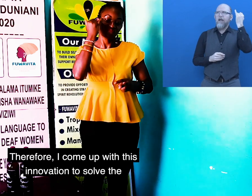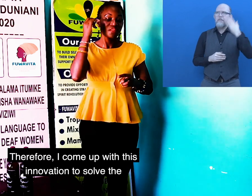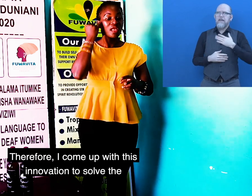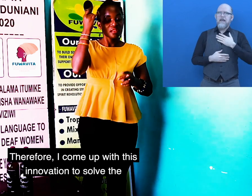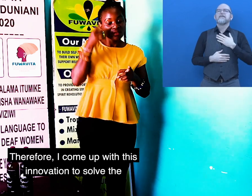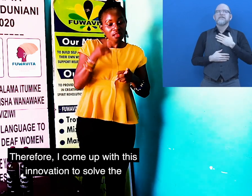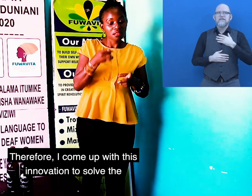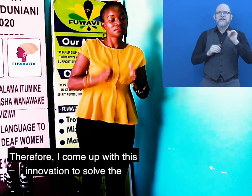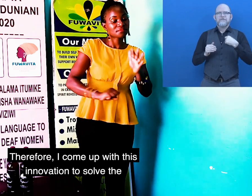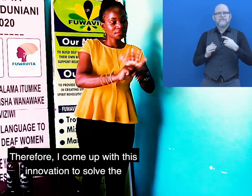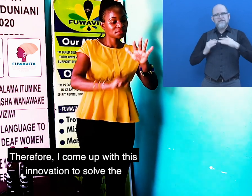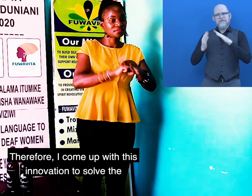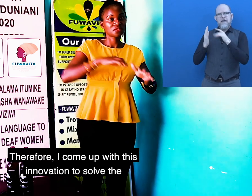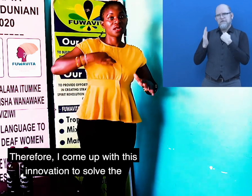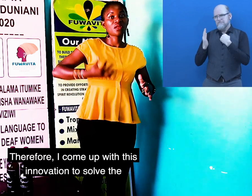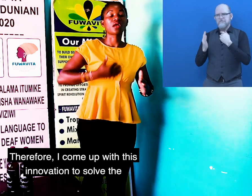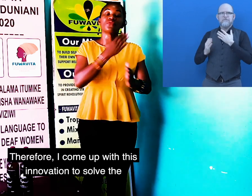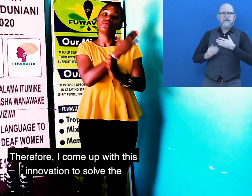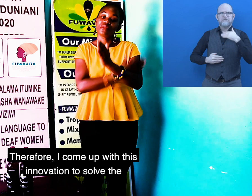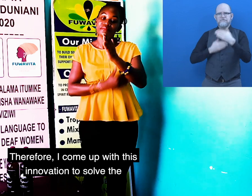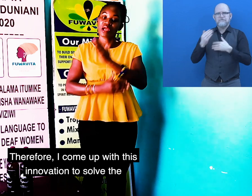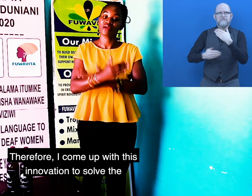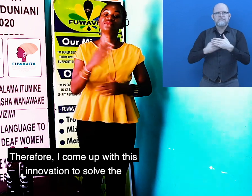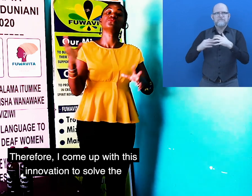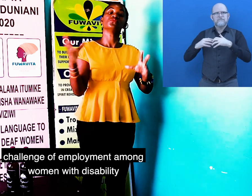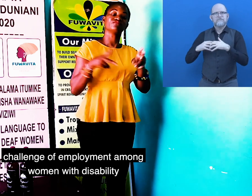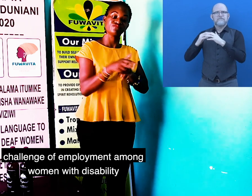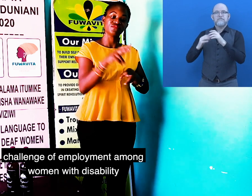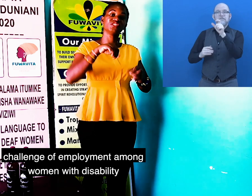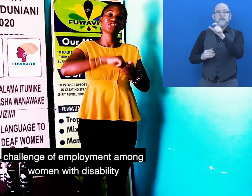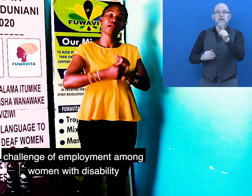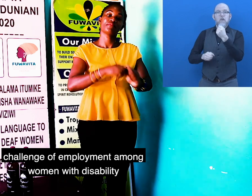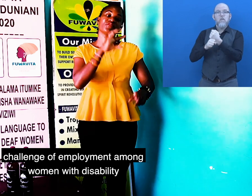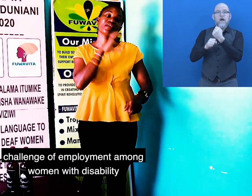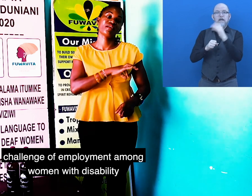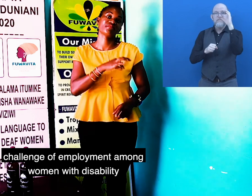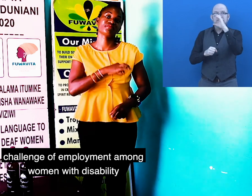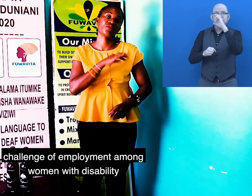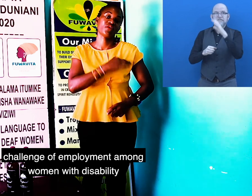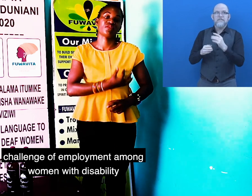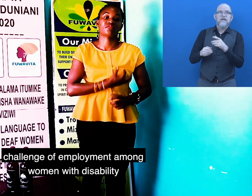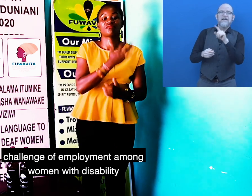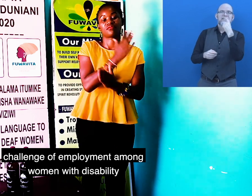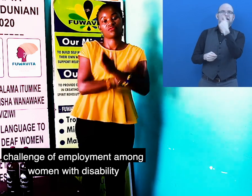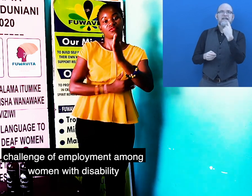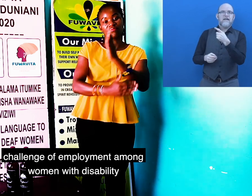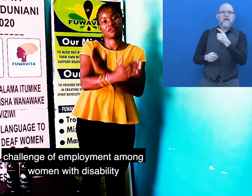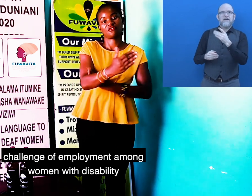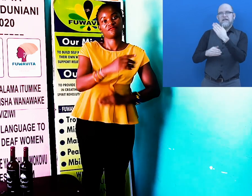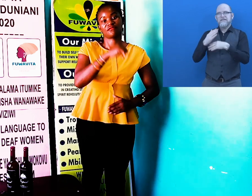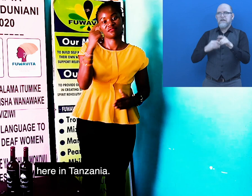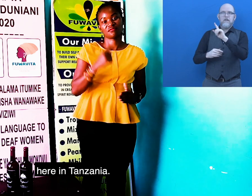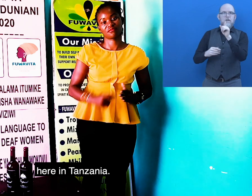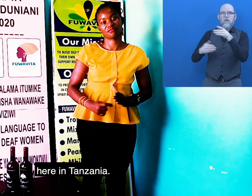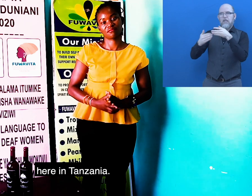Therefore, I came up with this innovation to solve the challenge of employment among women with disabilities